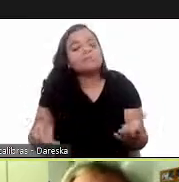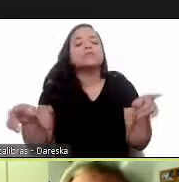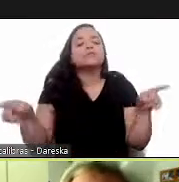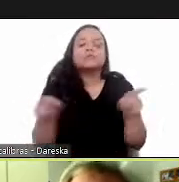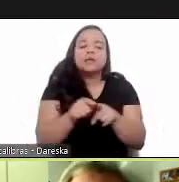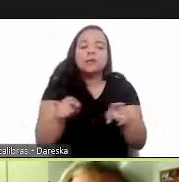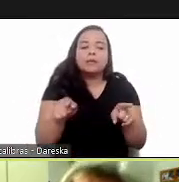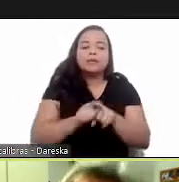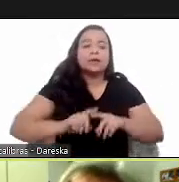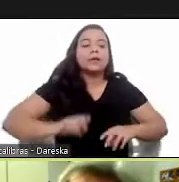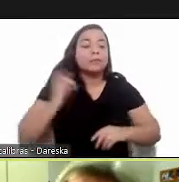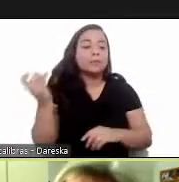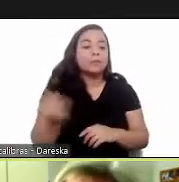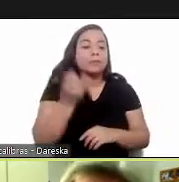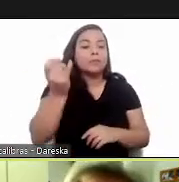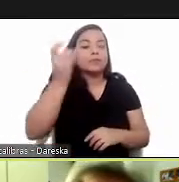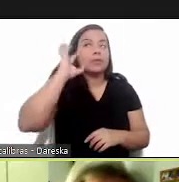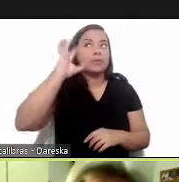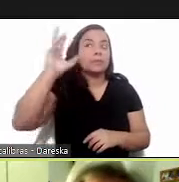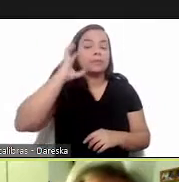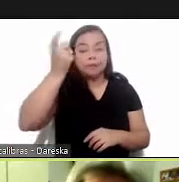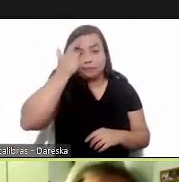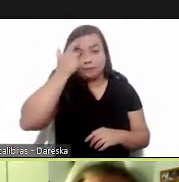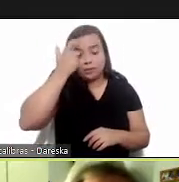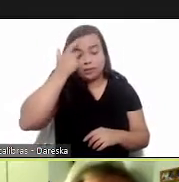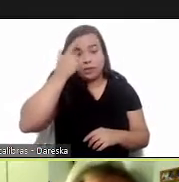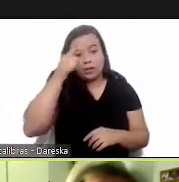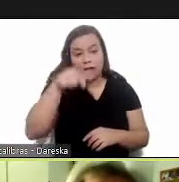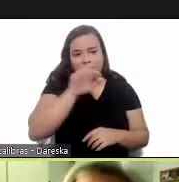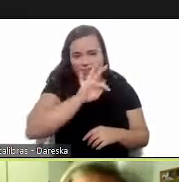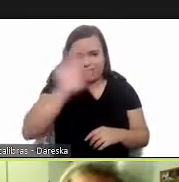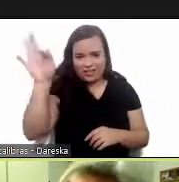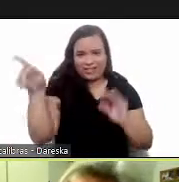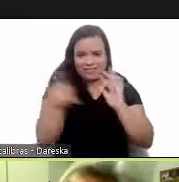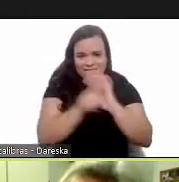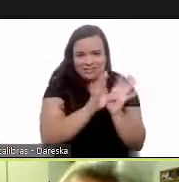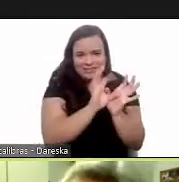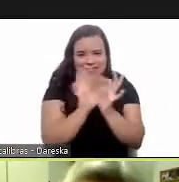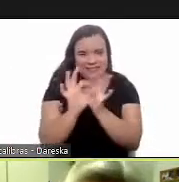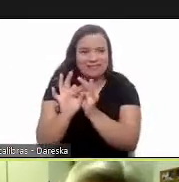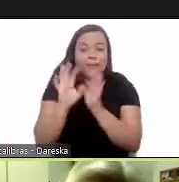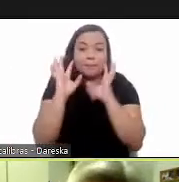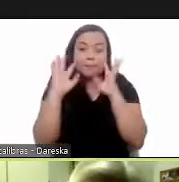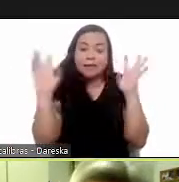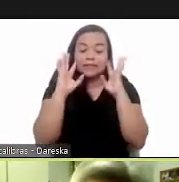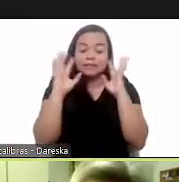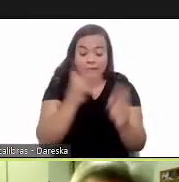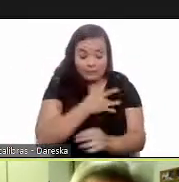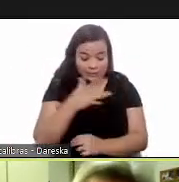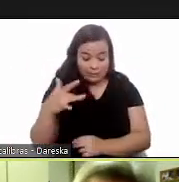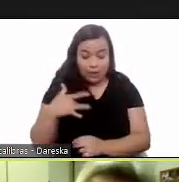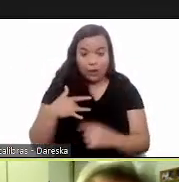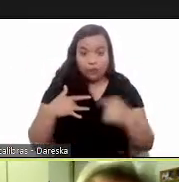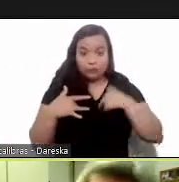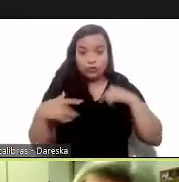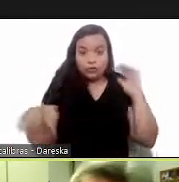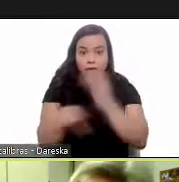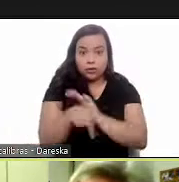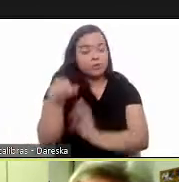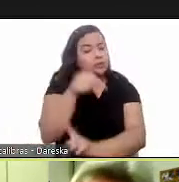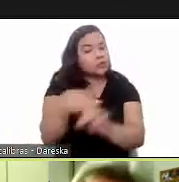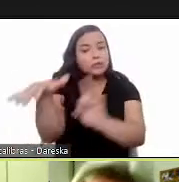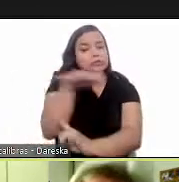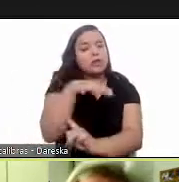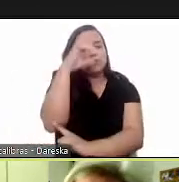and the definition an important concept in the federation fin de chagas that health is a social